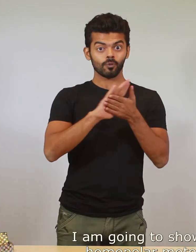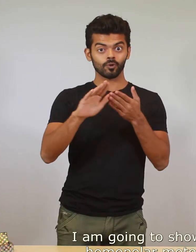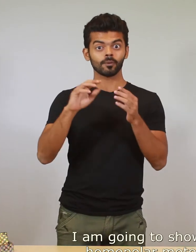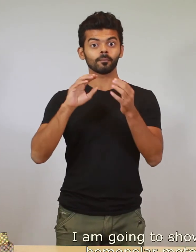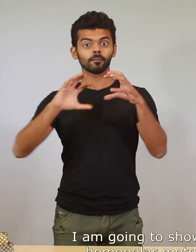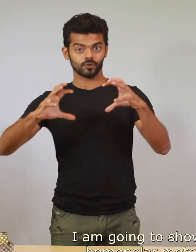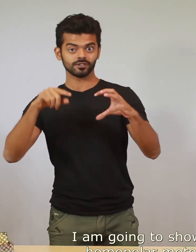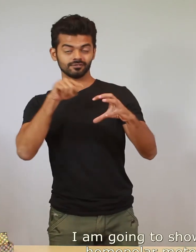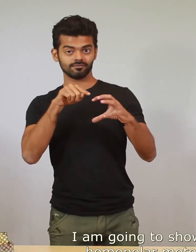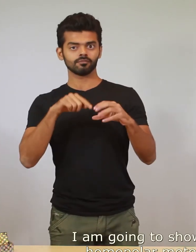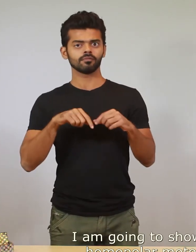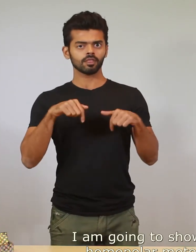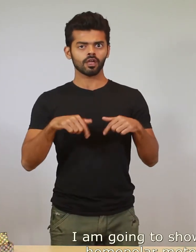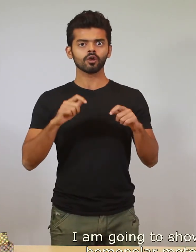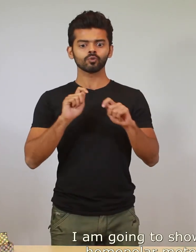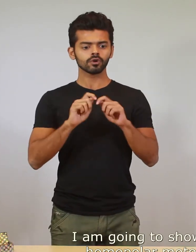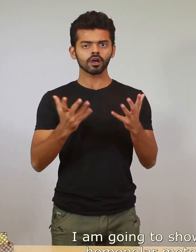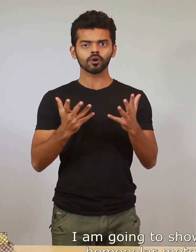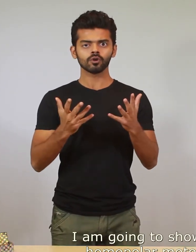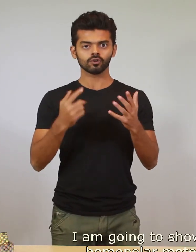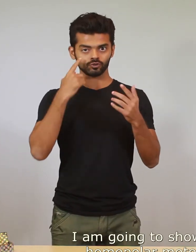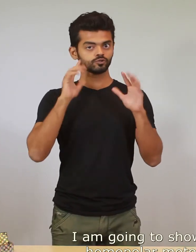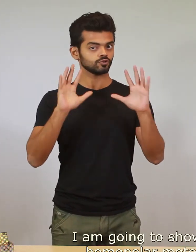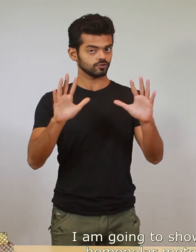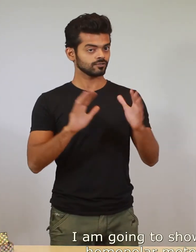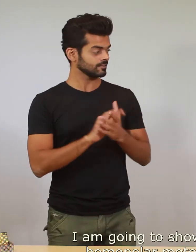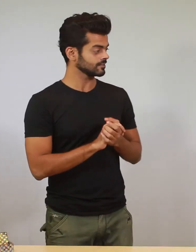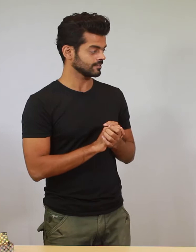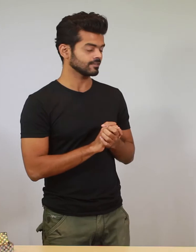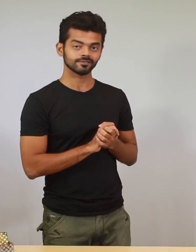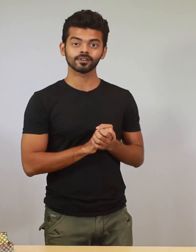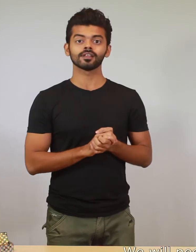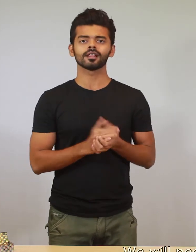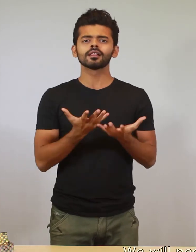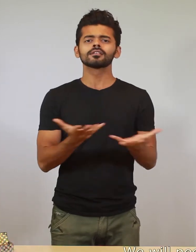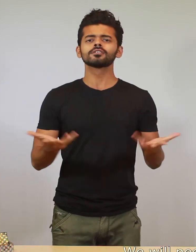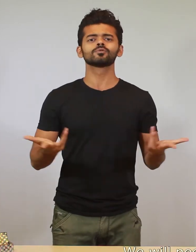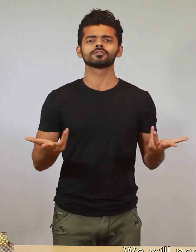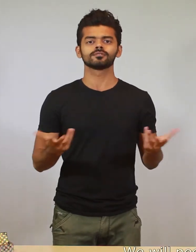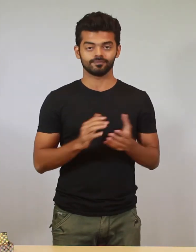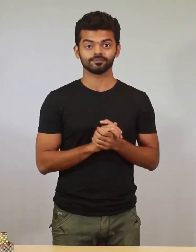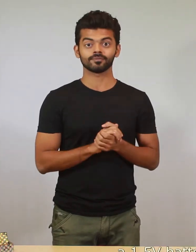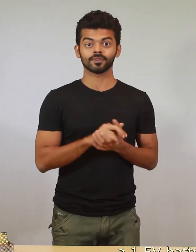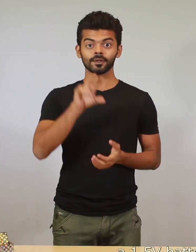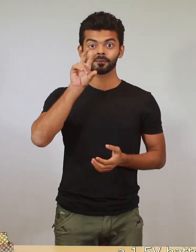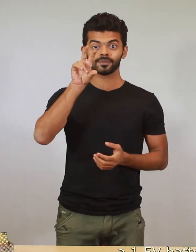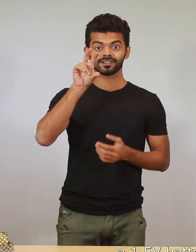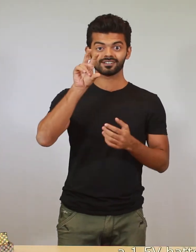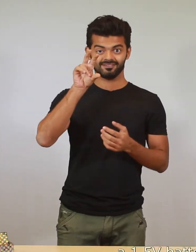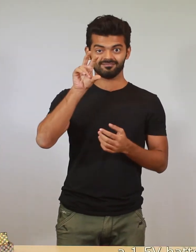i'm going to show how this homopolar motor works hmm we will need a